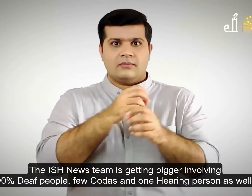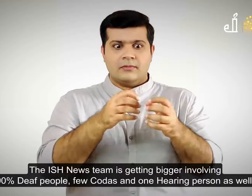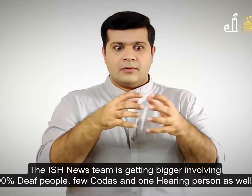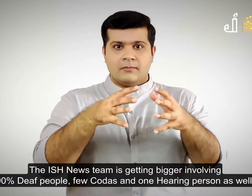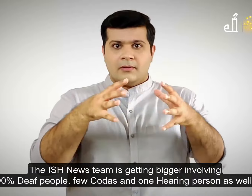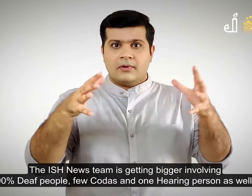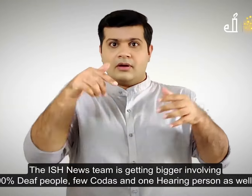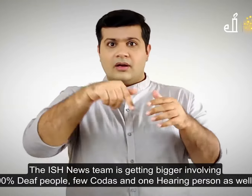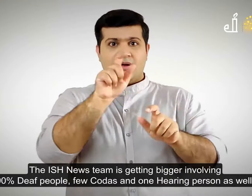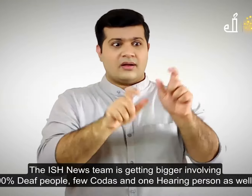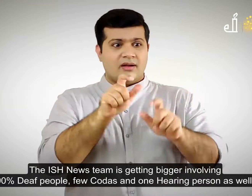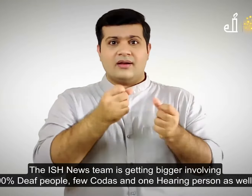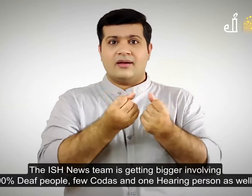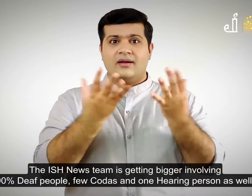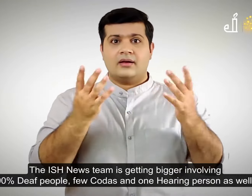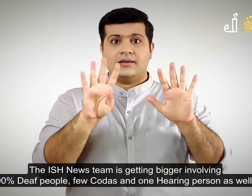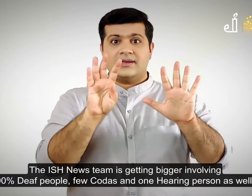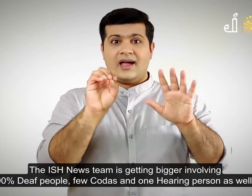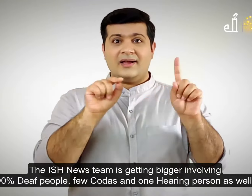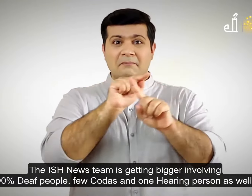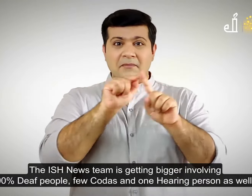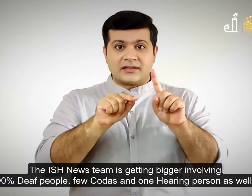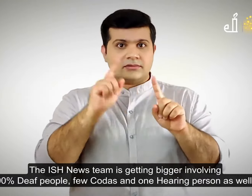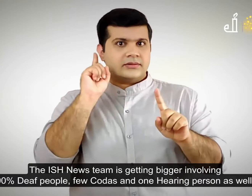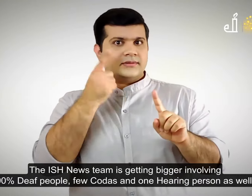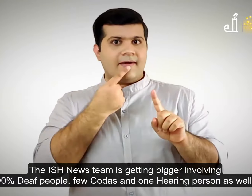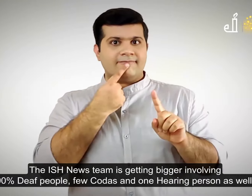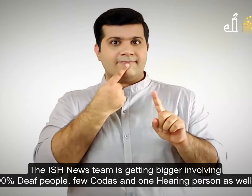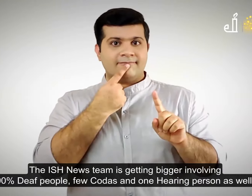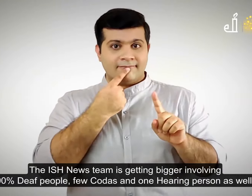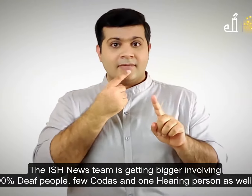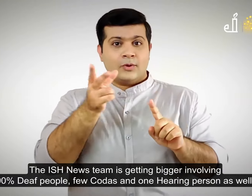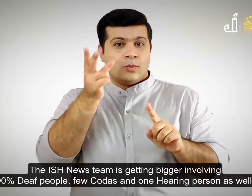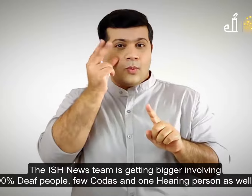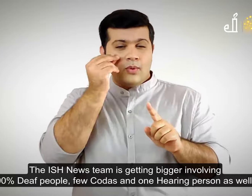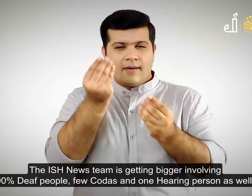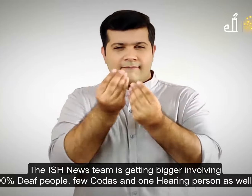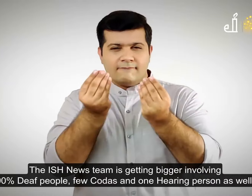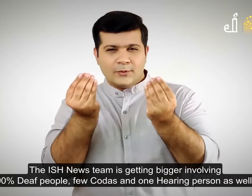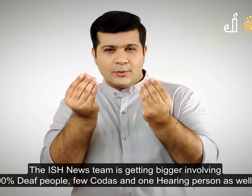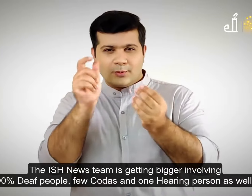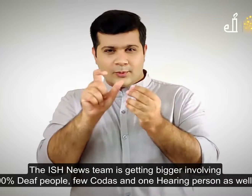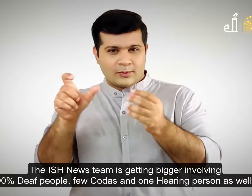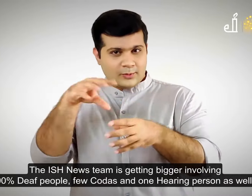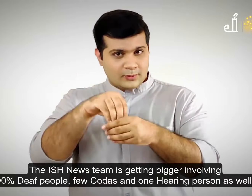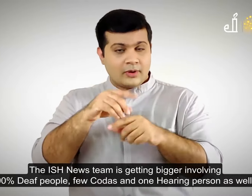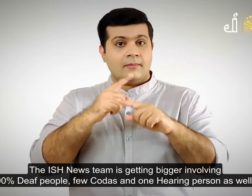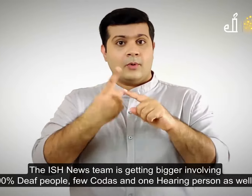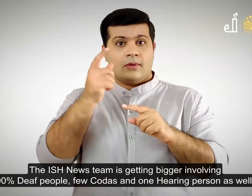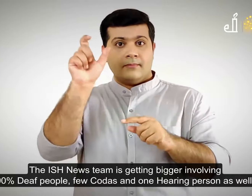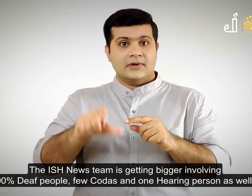bigger involving 90% deaf people, few coders and one hearing person as well.